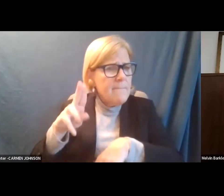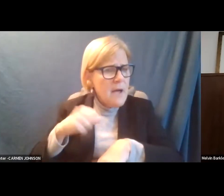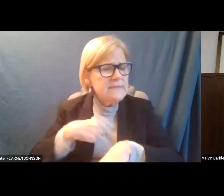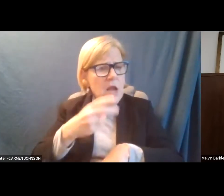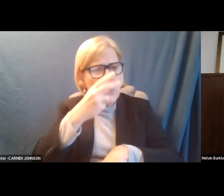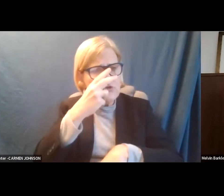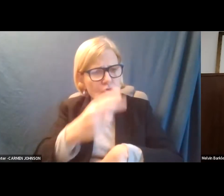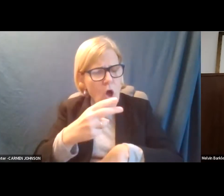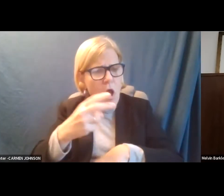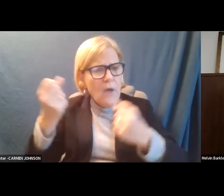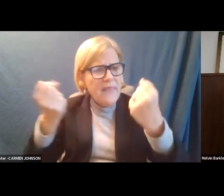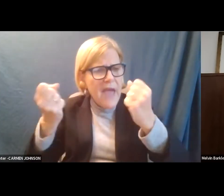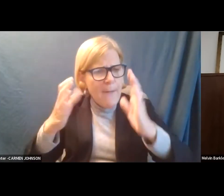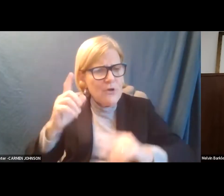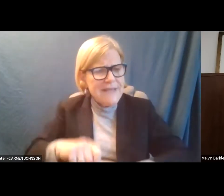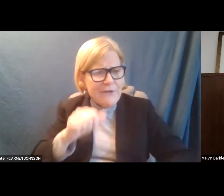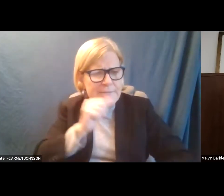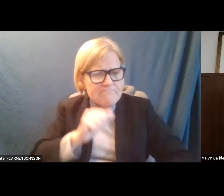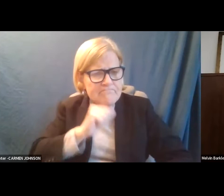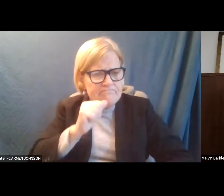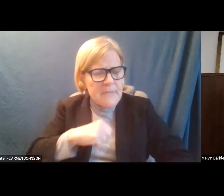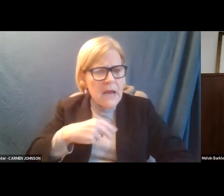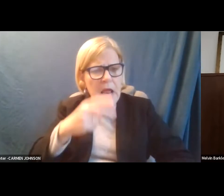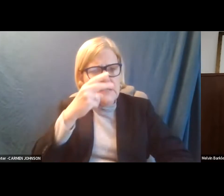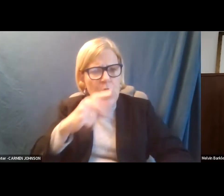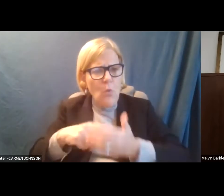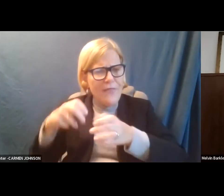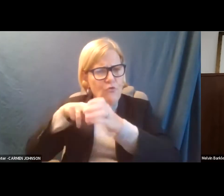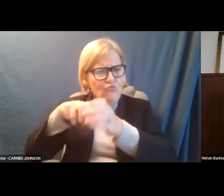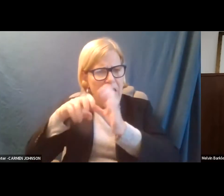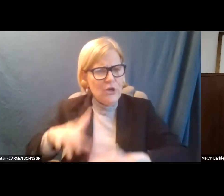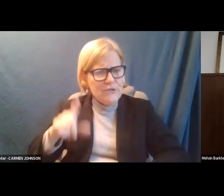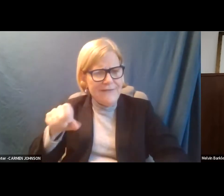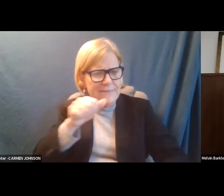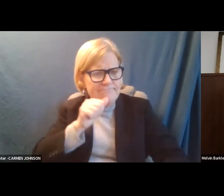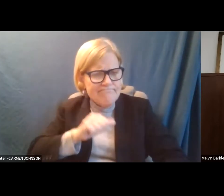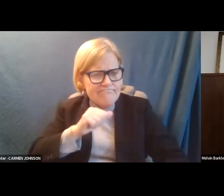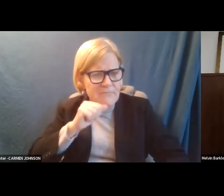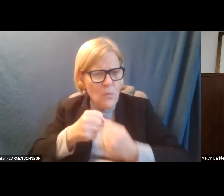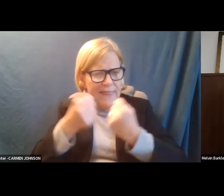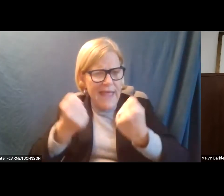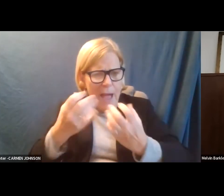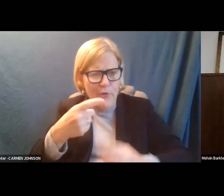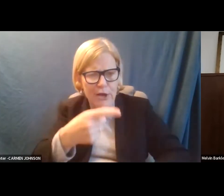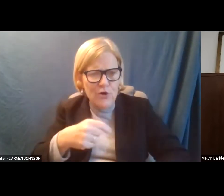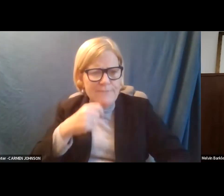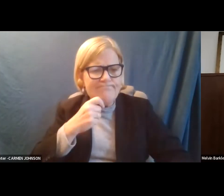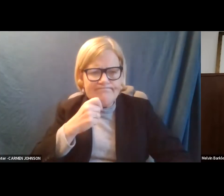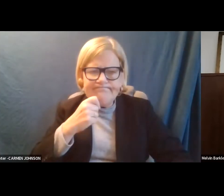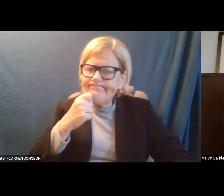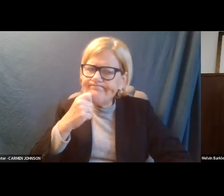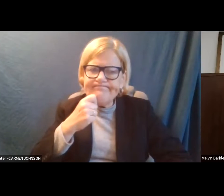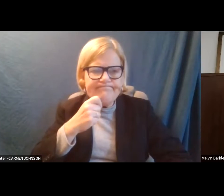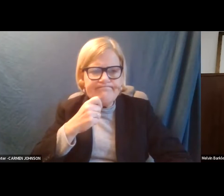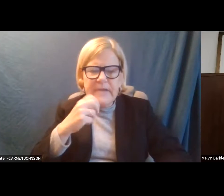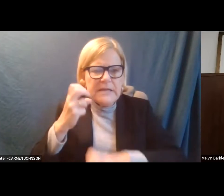what the operators have to deal with. And I saw what the riders have to deal with, with the operator. And, you know, it's tough times.